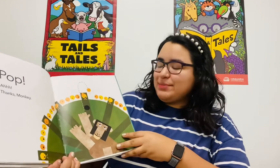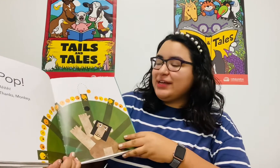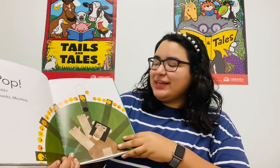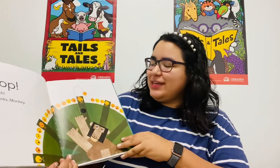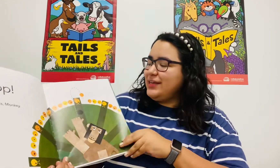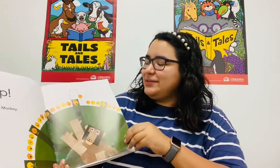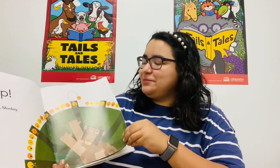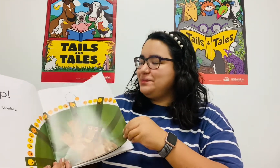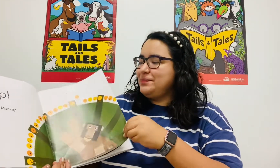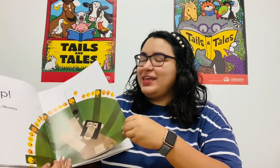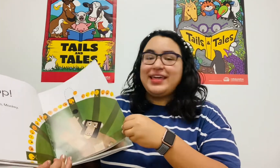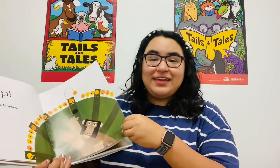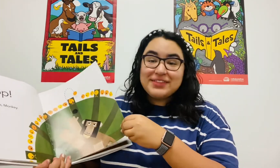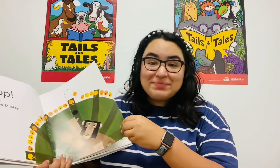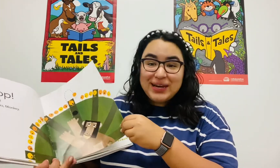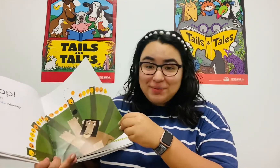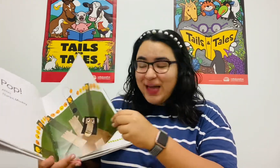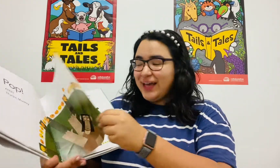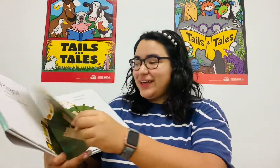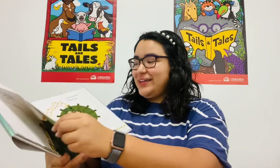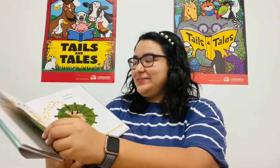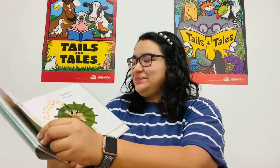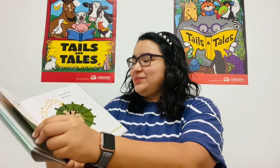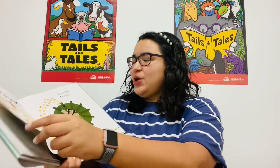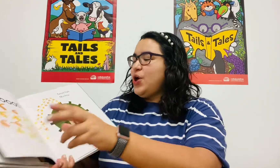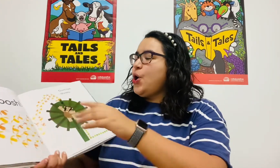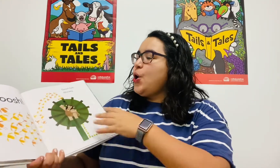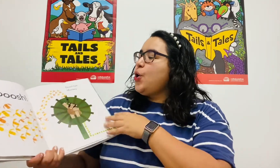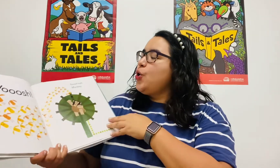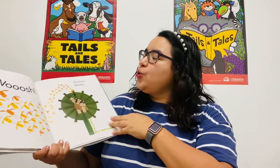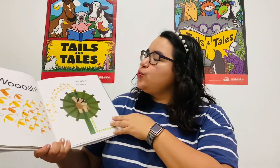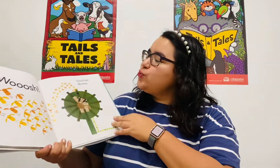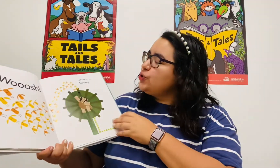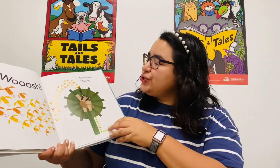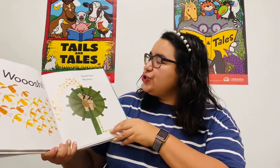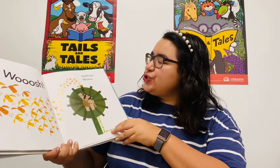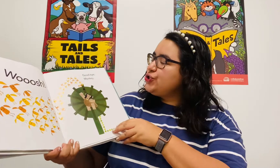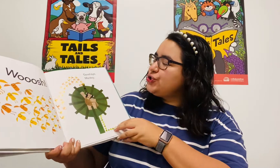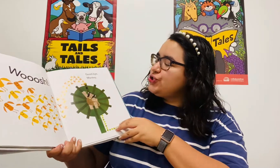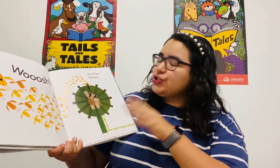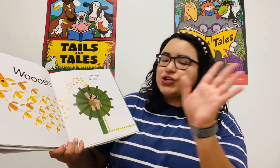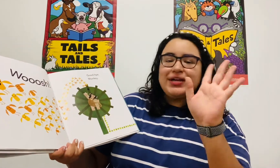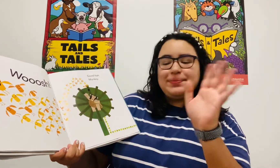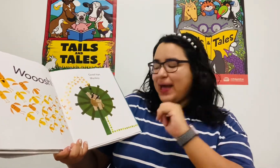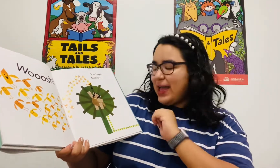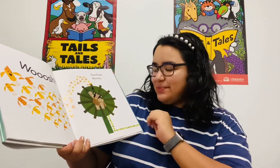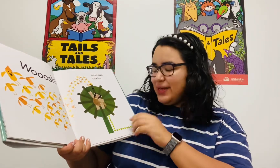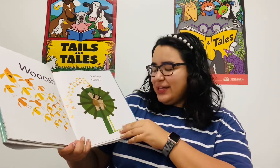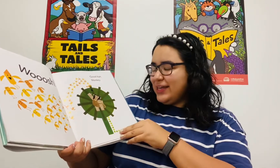monkey. He gave the minute back. Whoosh, goodbye, monkey.